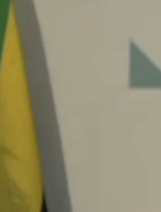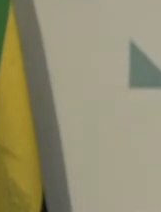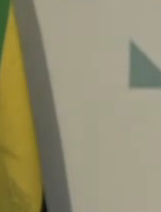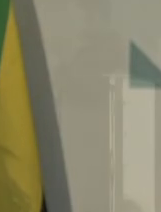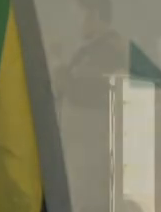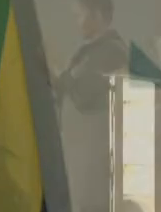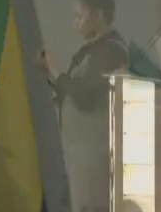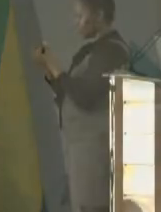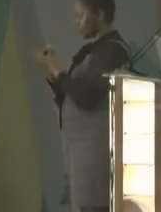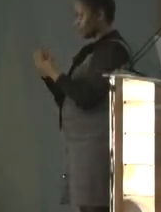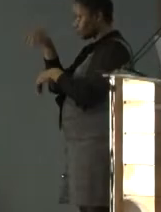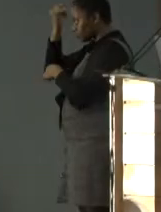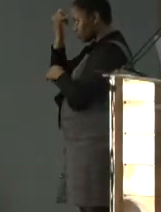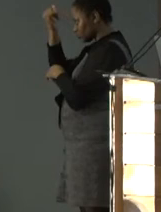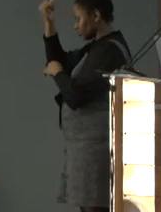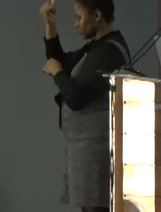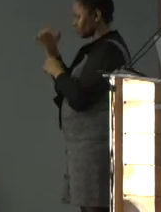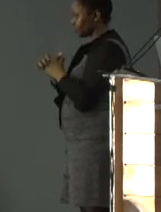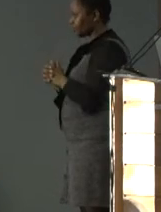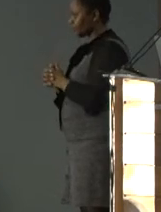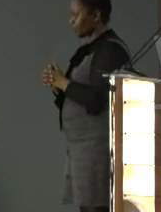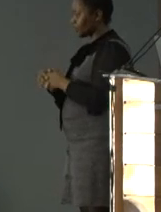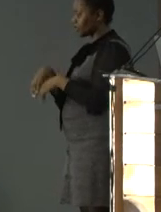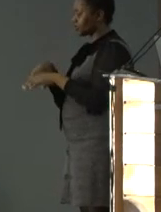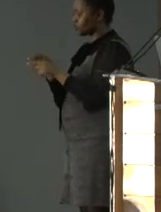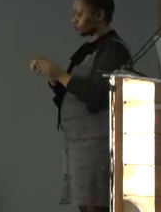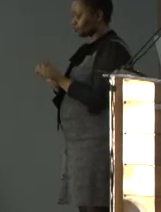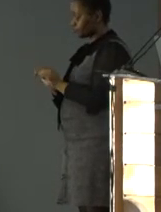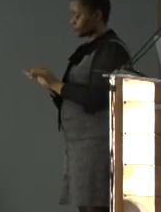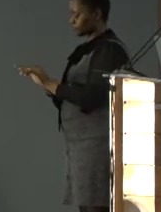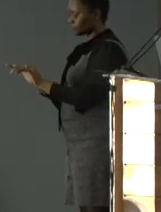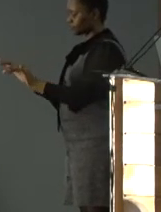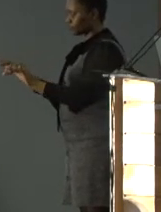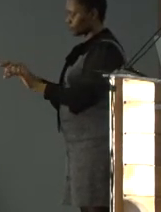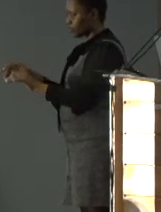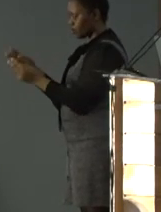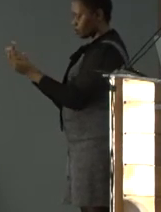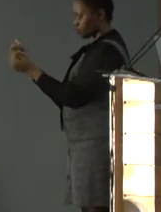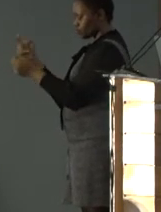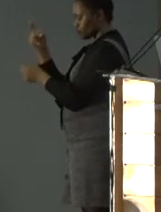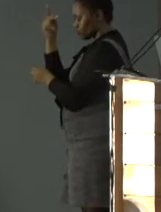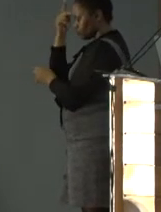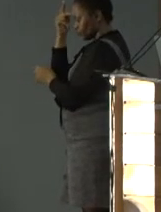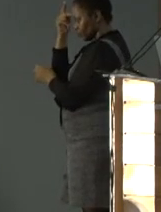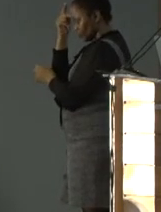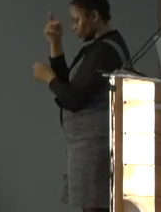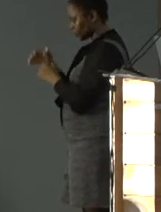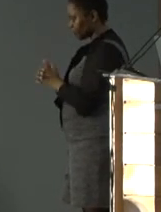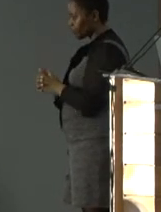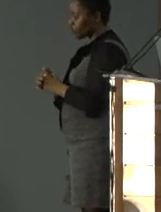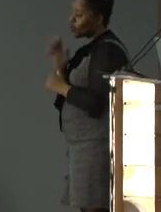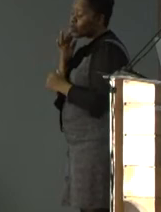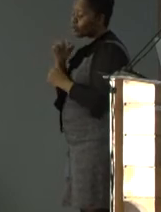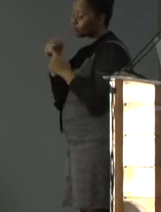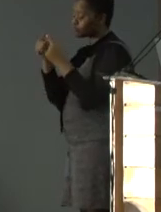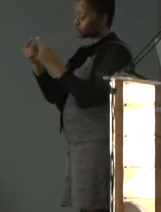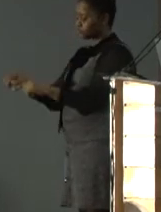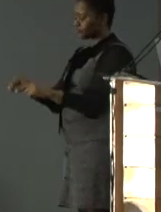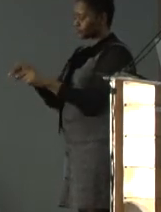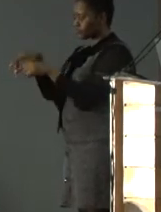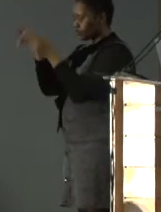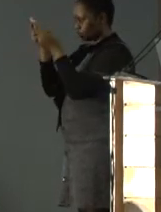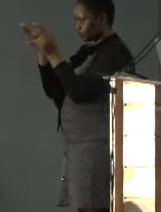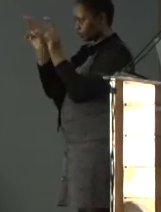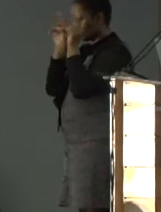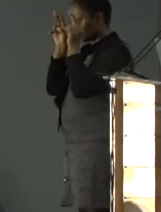innovation, and that in turn generate new knowledge and solutions. When we are at a university, are